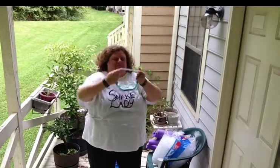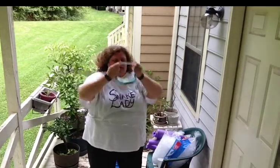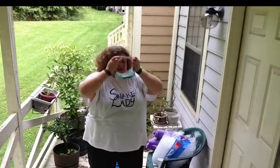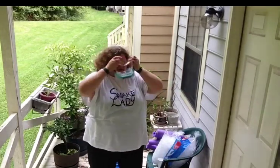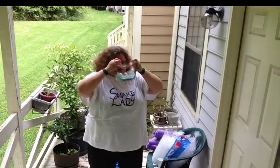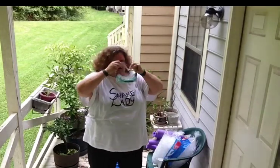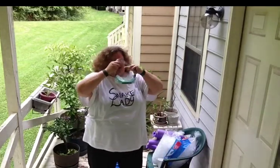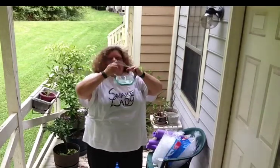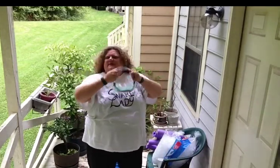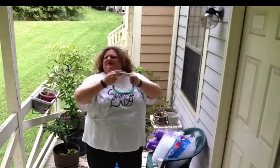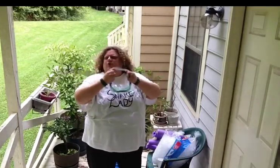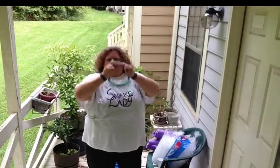I don't have my snorkel.